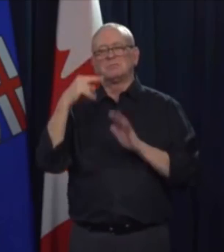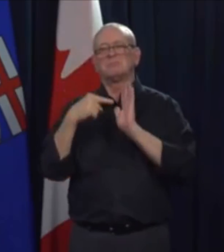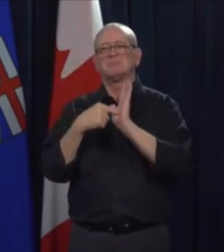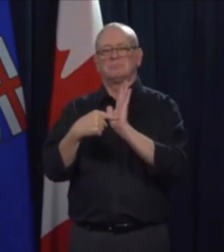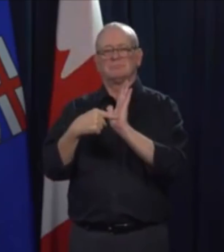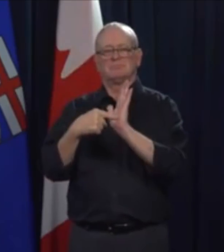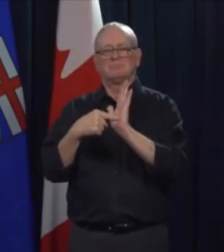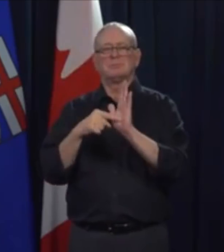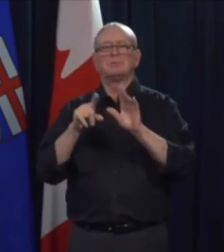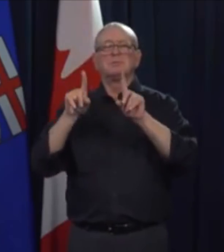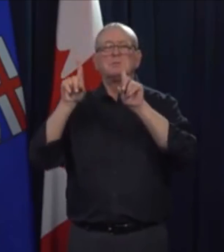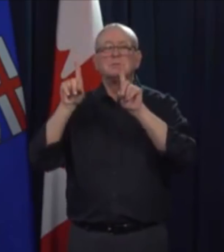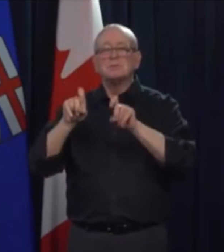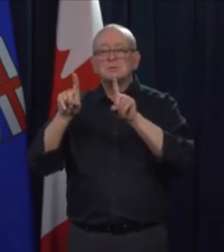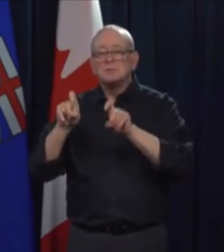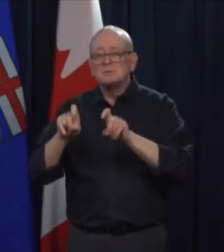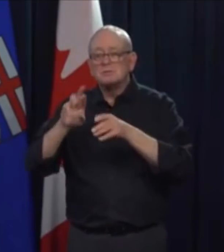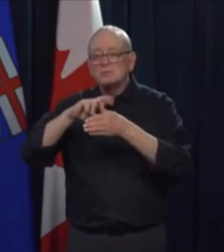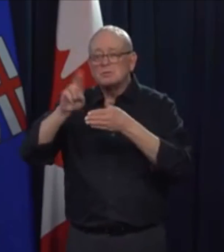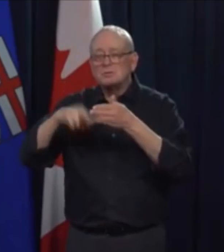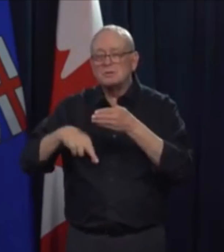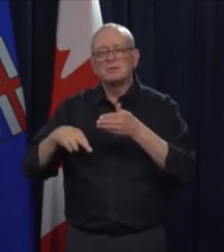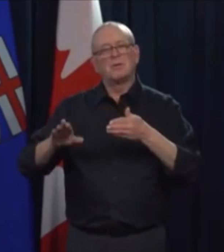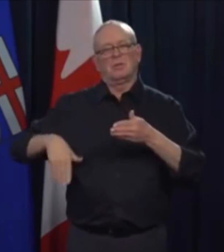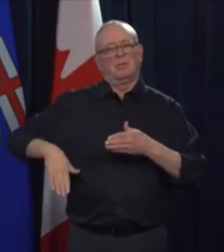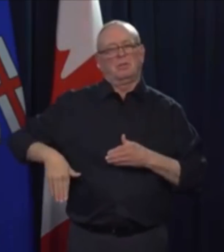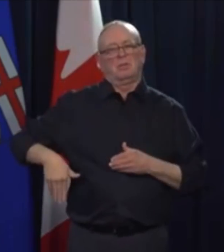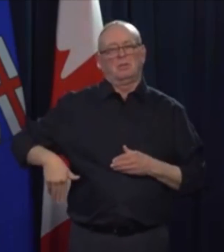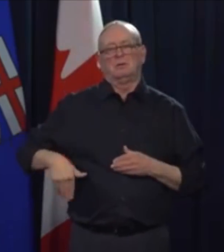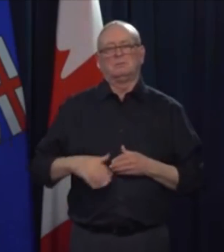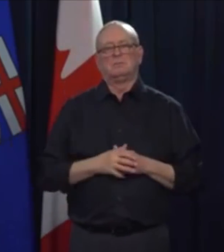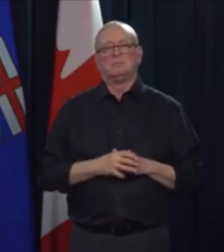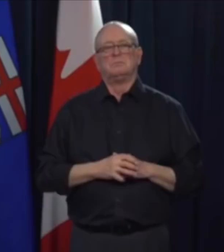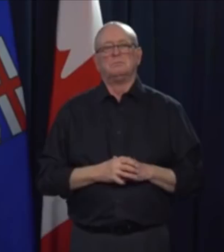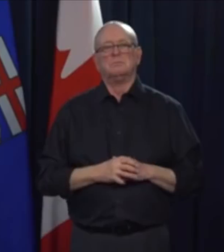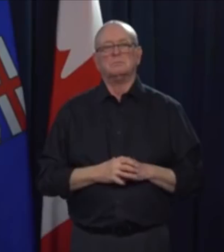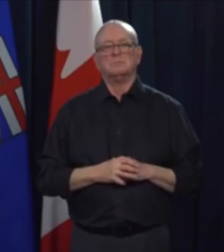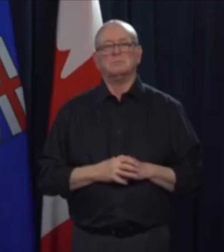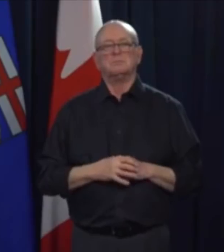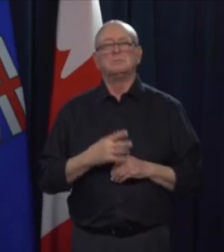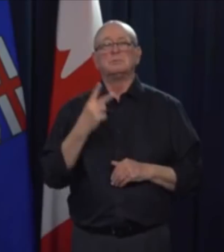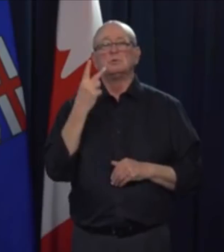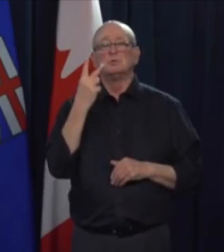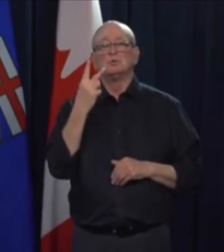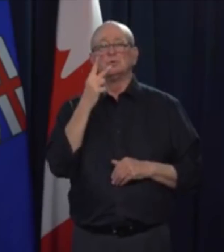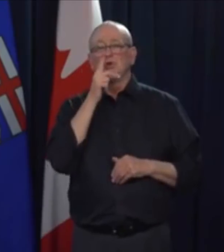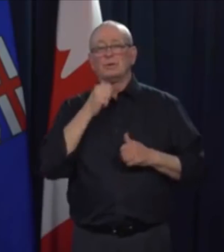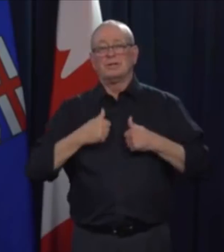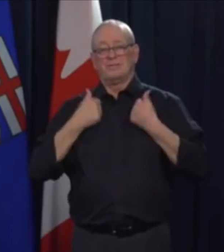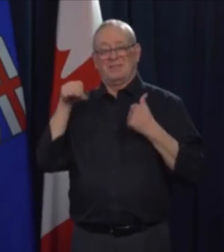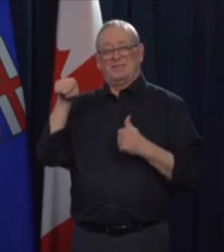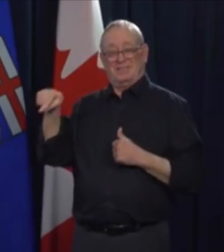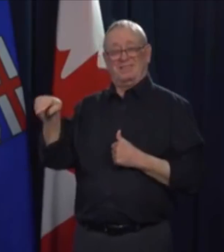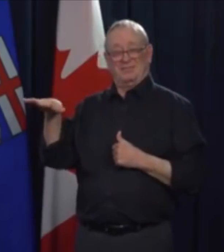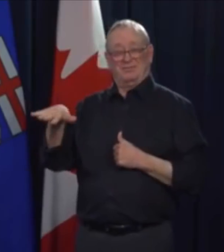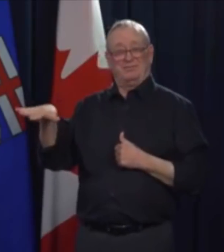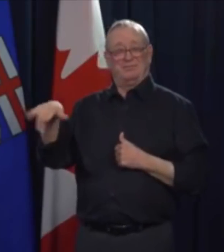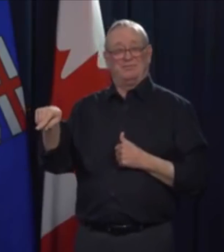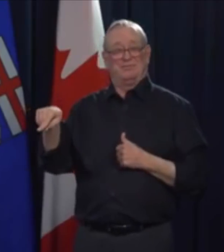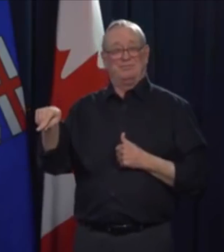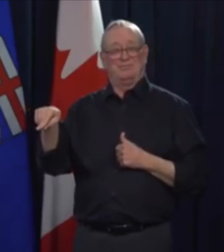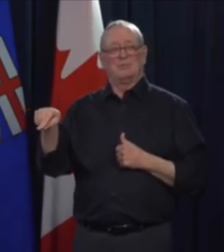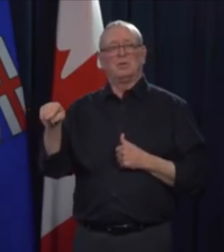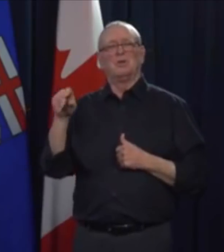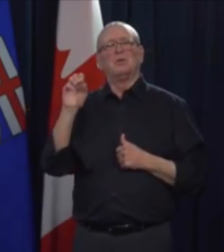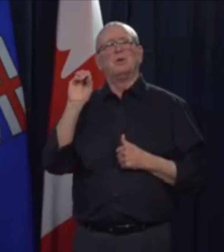condition. The staff member who tested positive for the virus had no travel history and did not work while symptomatic.